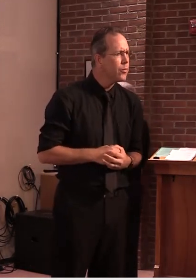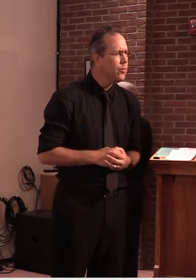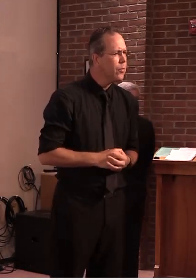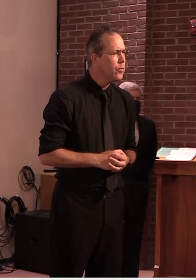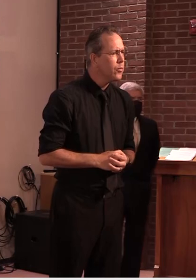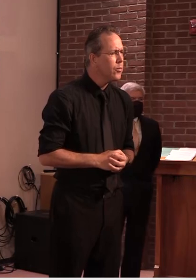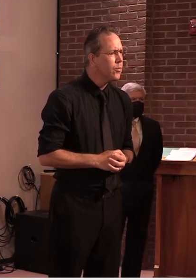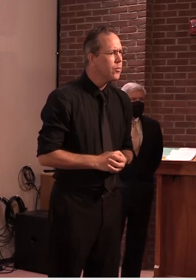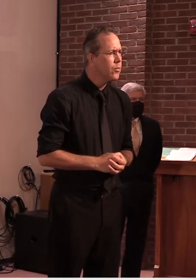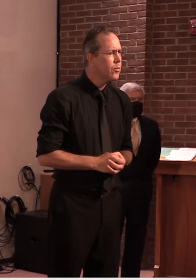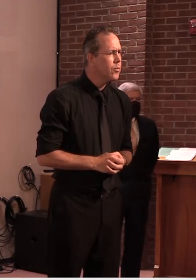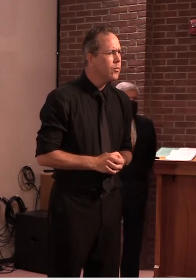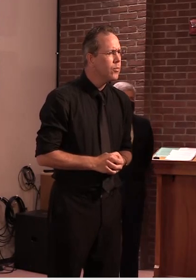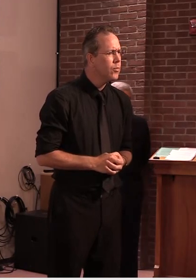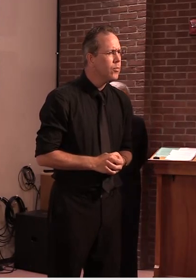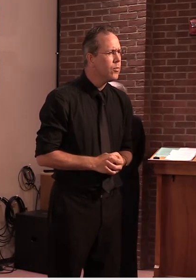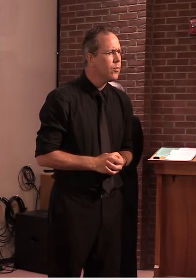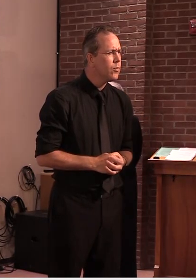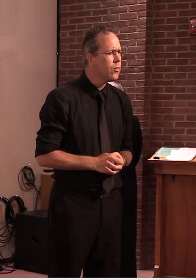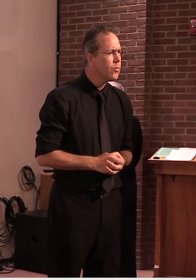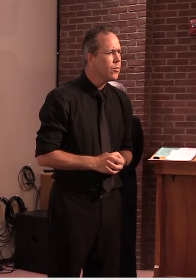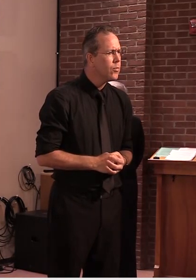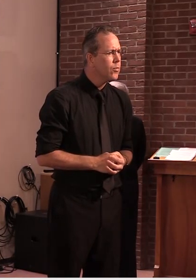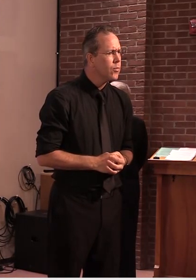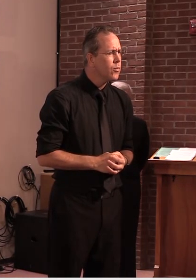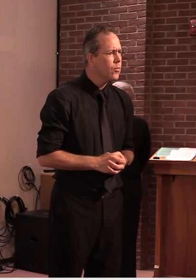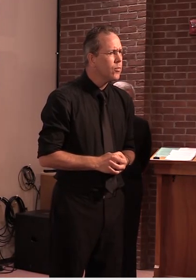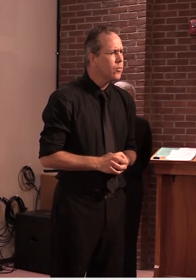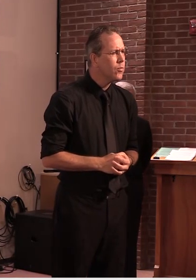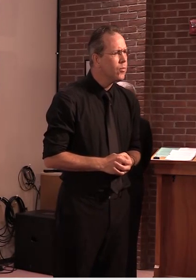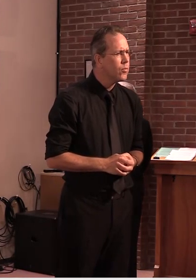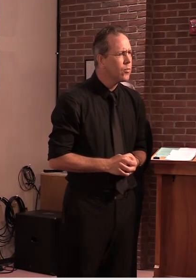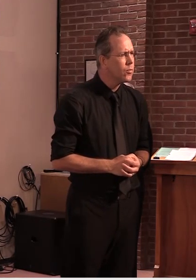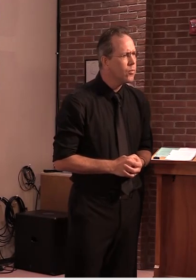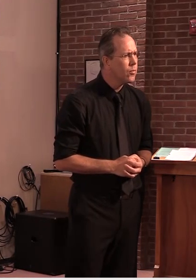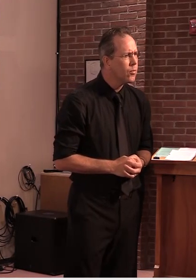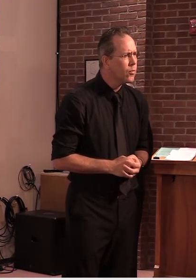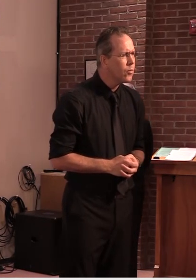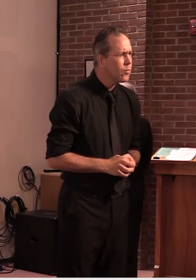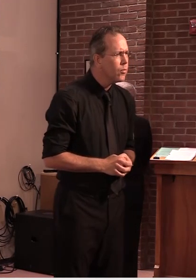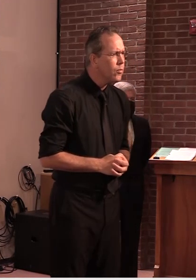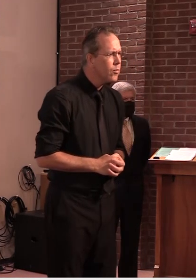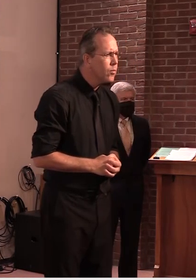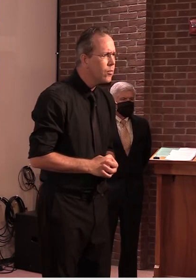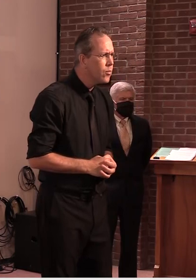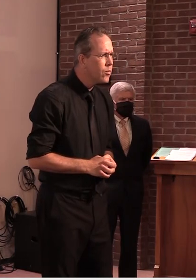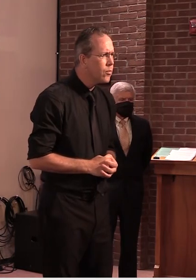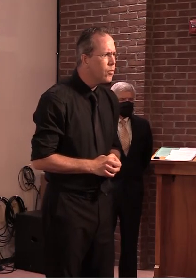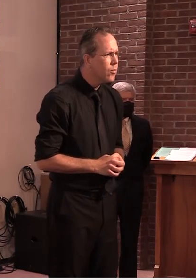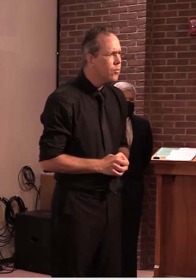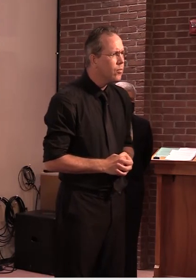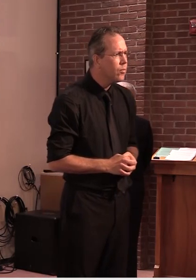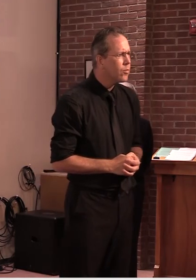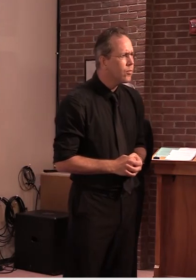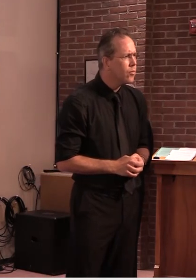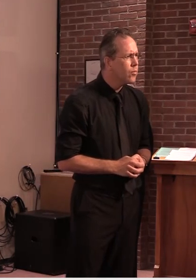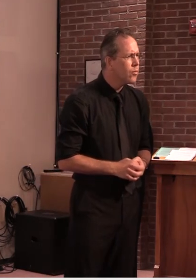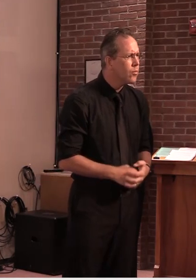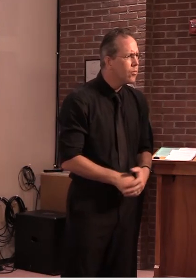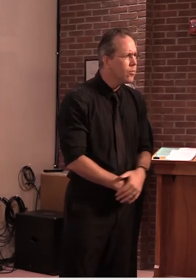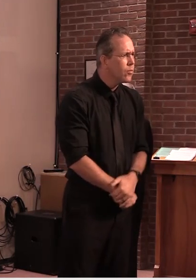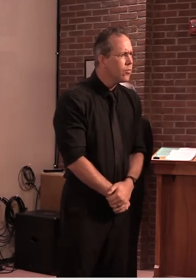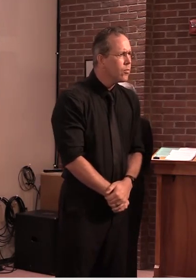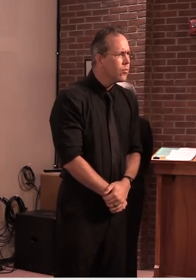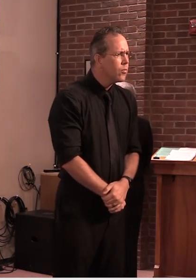to build a list of potential child care providers to step in should there